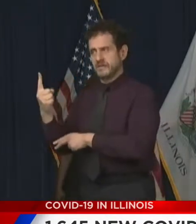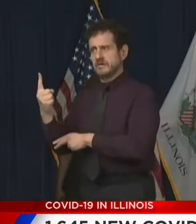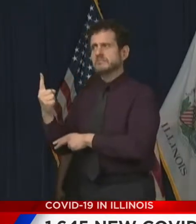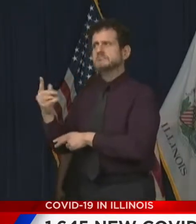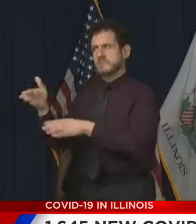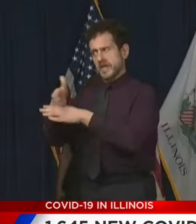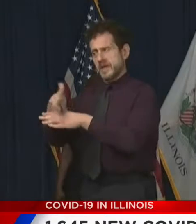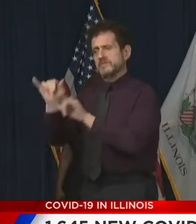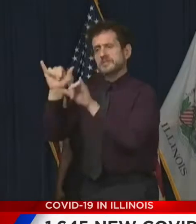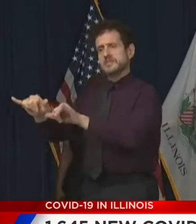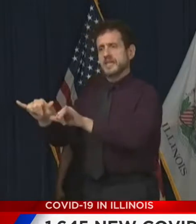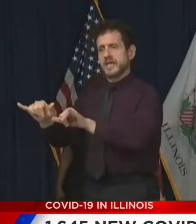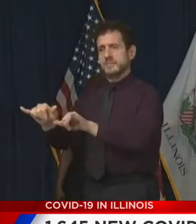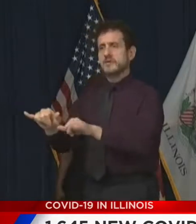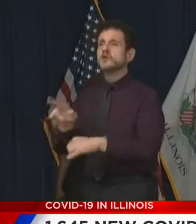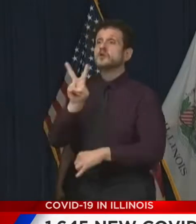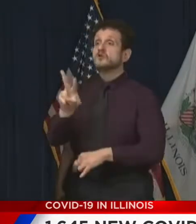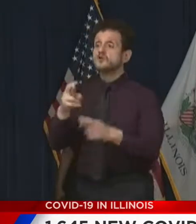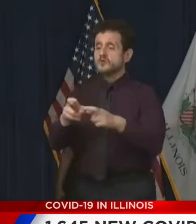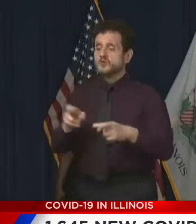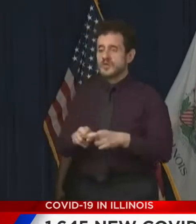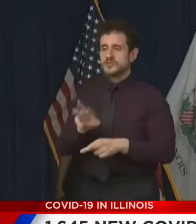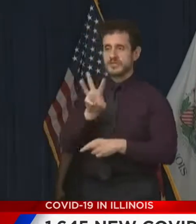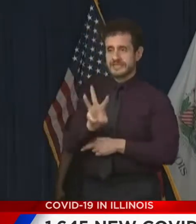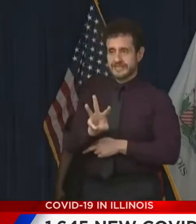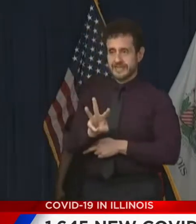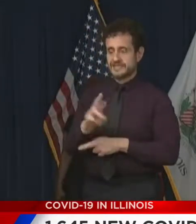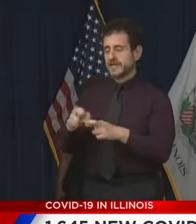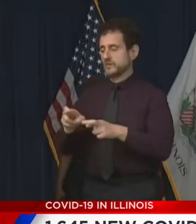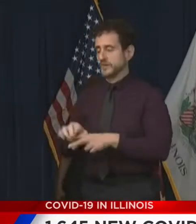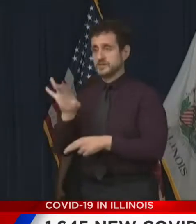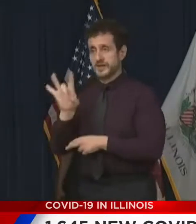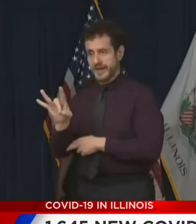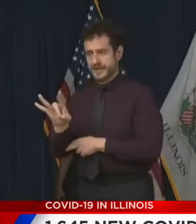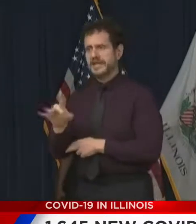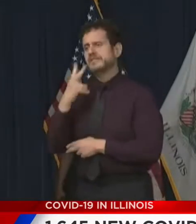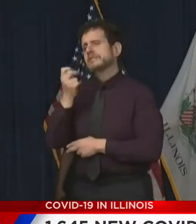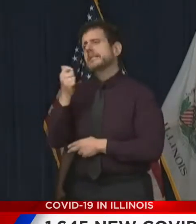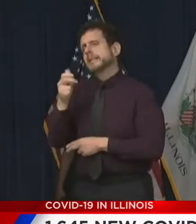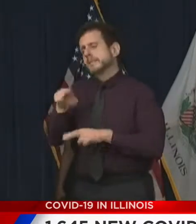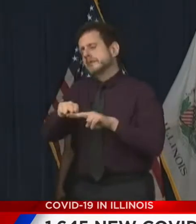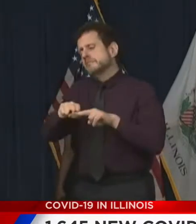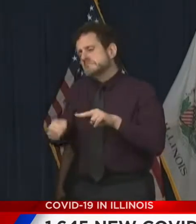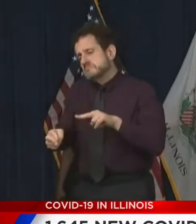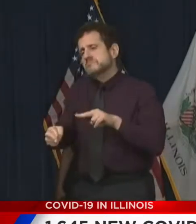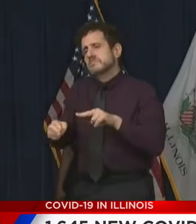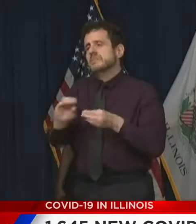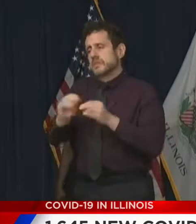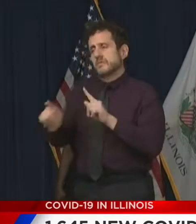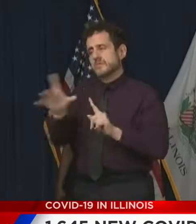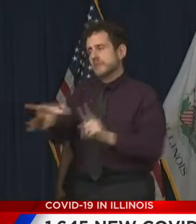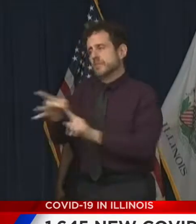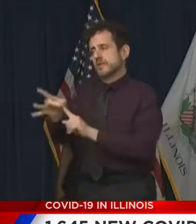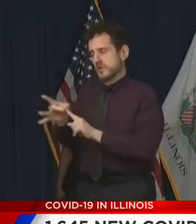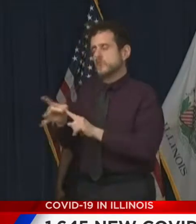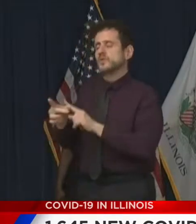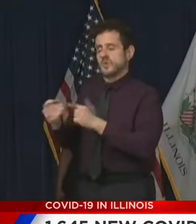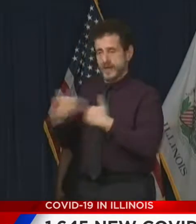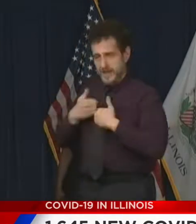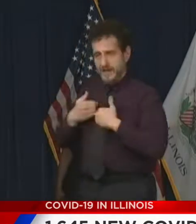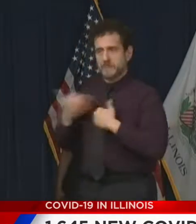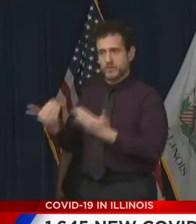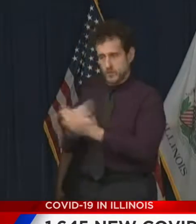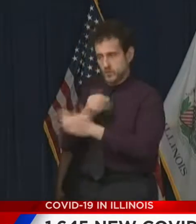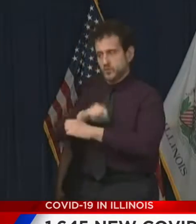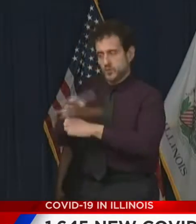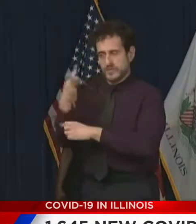Only regions 6 and 8 have seen a slight drop. I'll remind everyone that if a